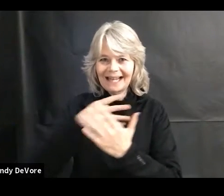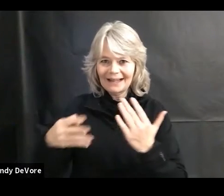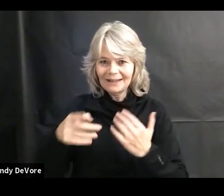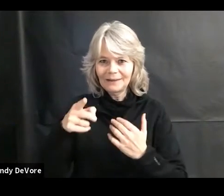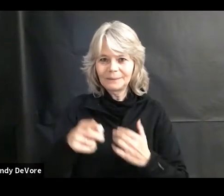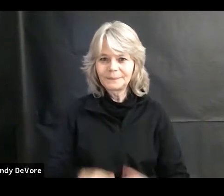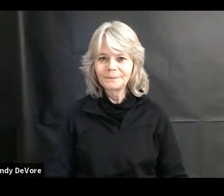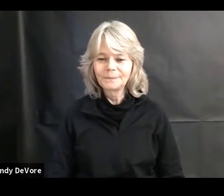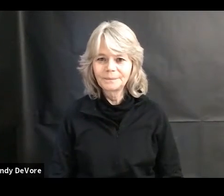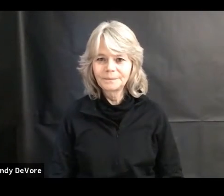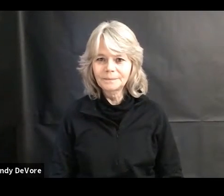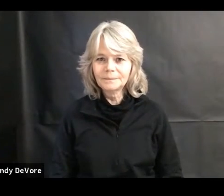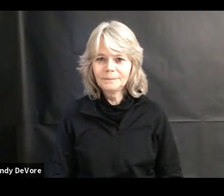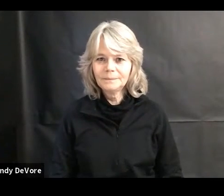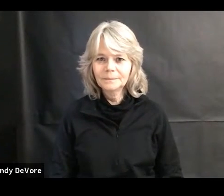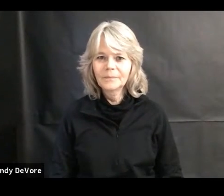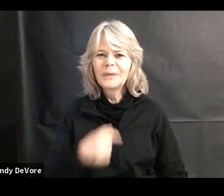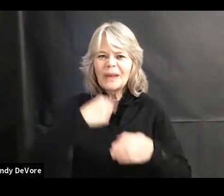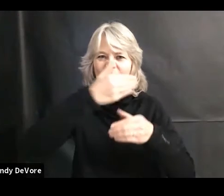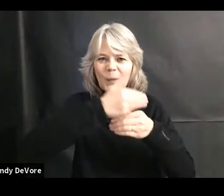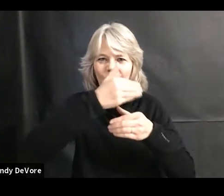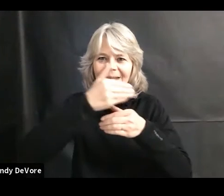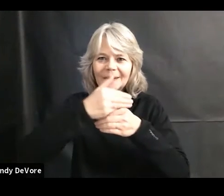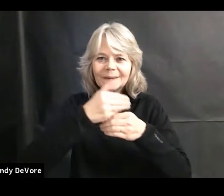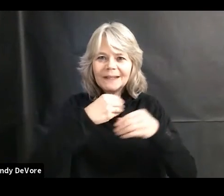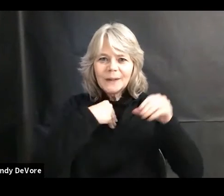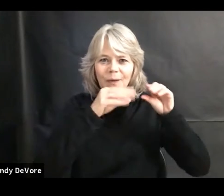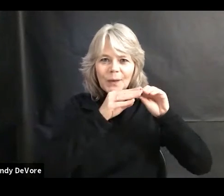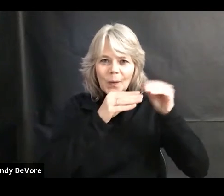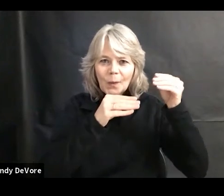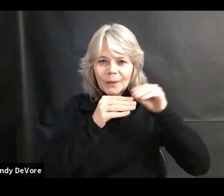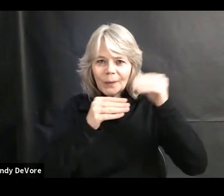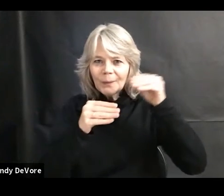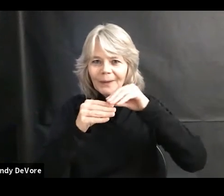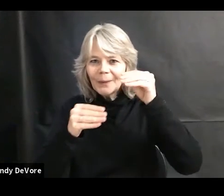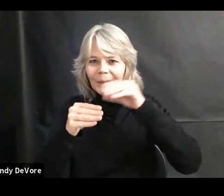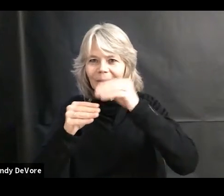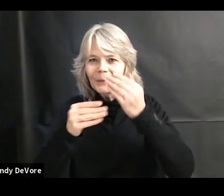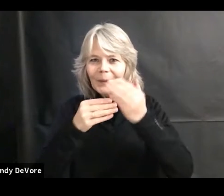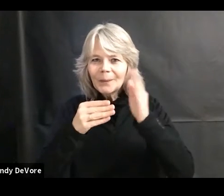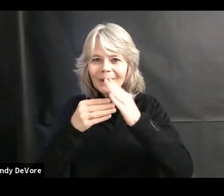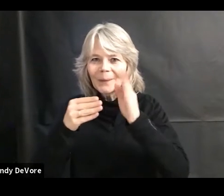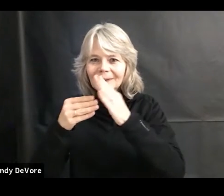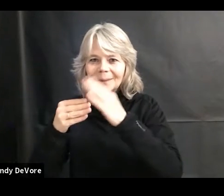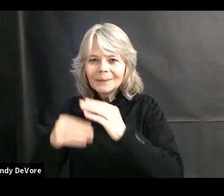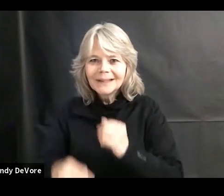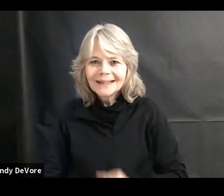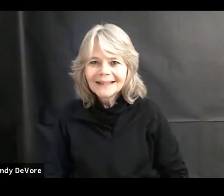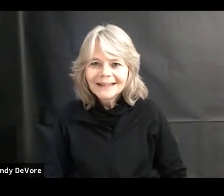And there are little windows on the calendar. And you'll see